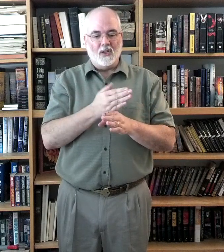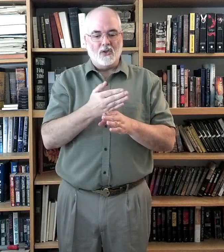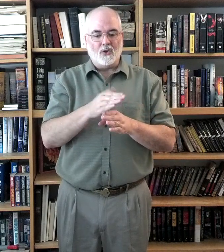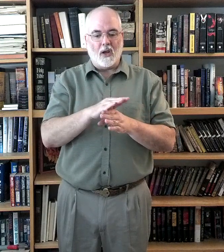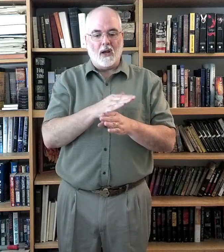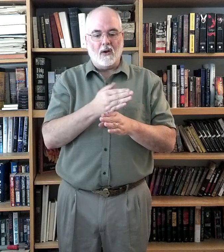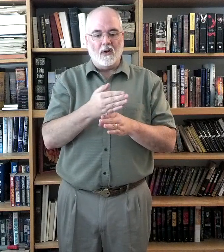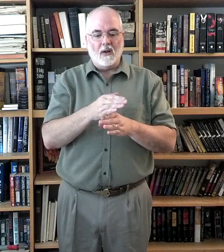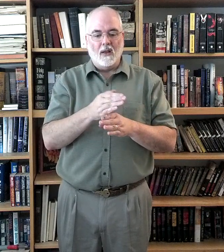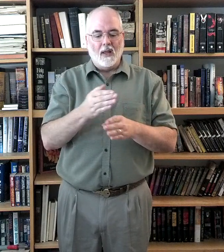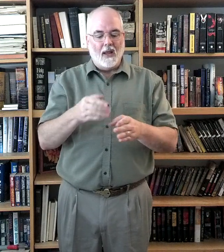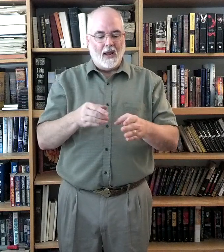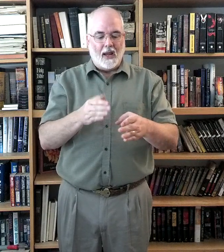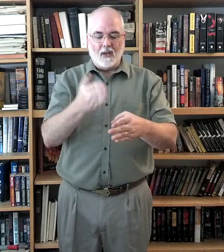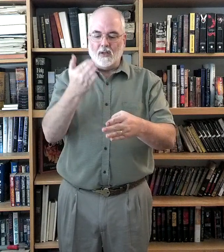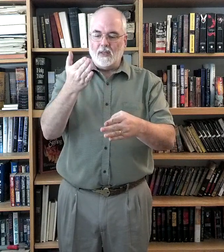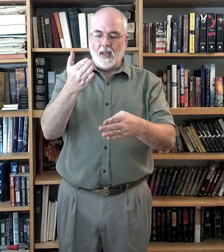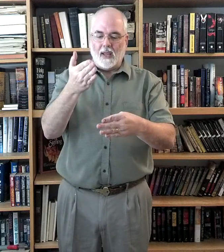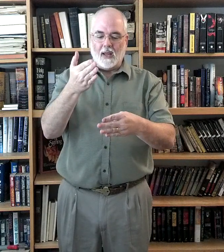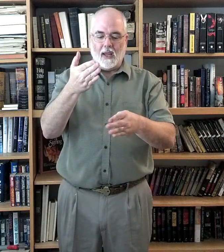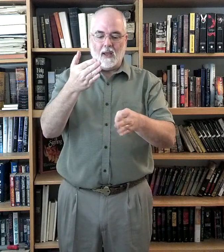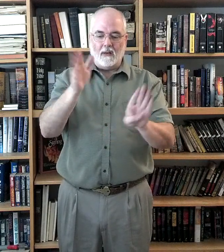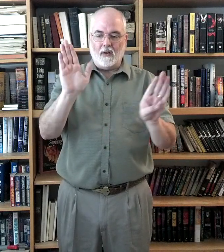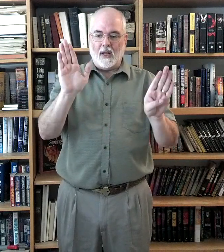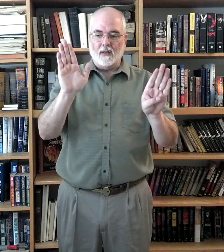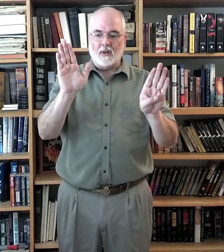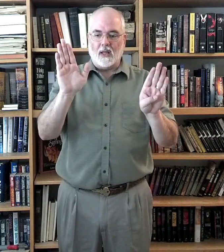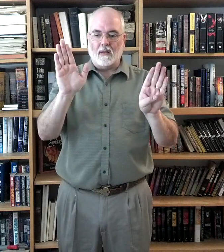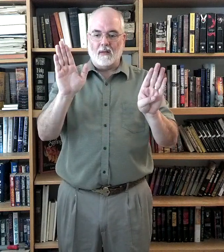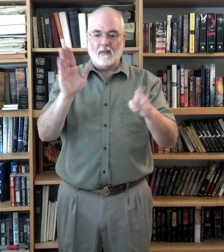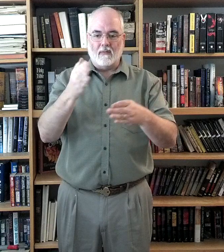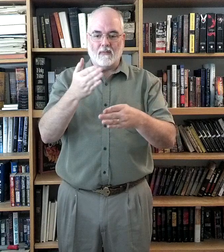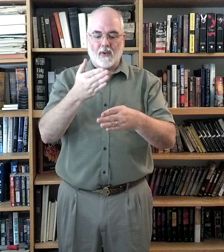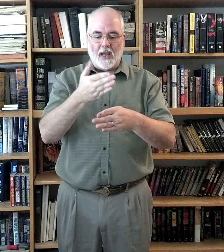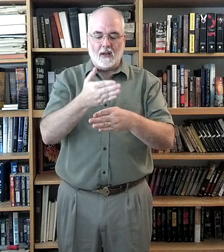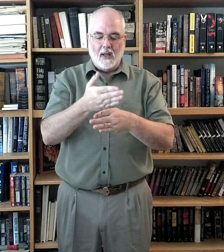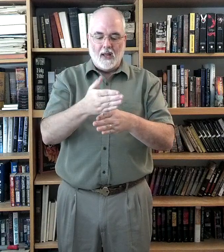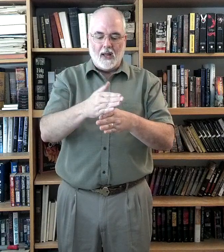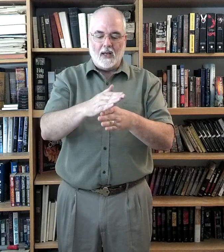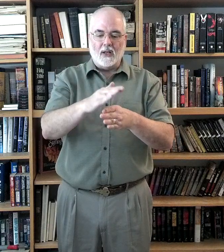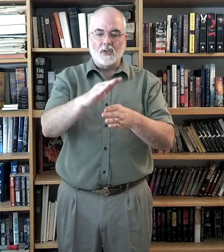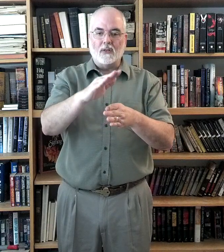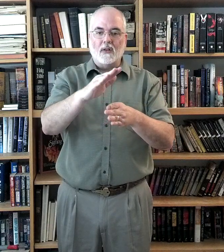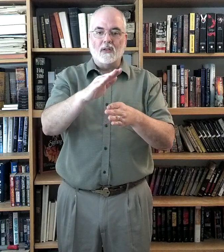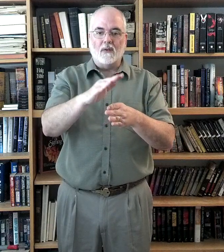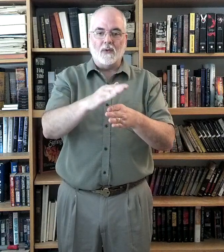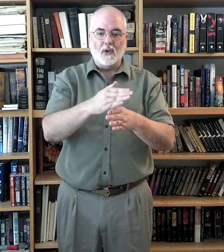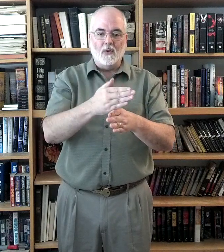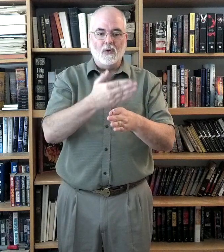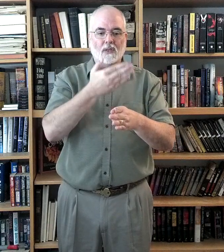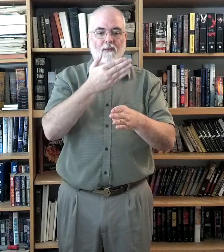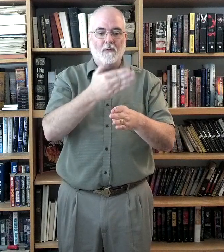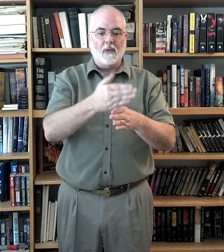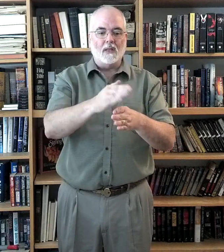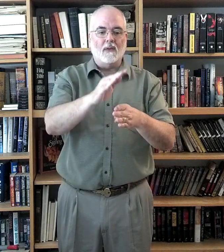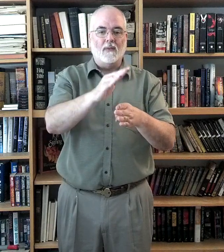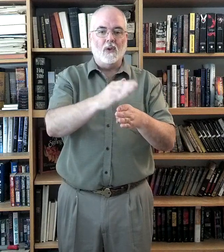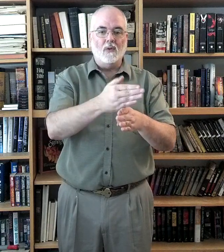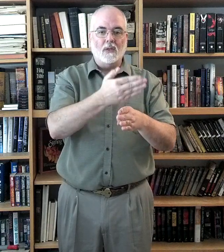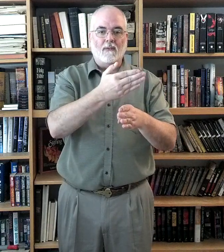Share. And you take a hand. Your hands are like flat. And there's some for you, some for me, some for you, some for